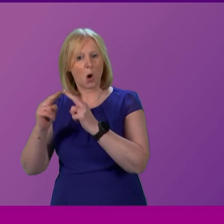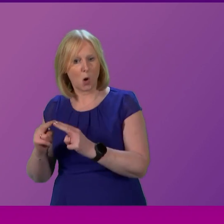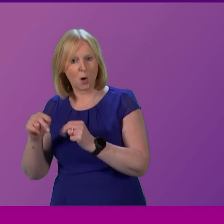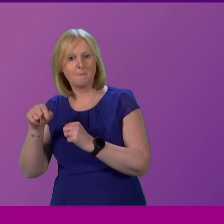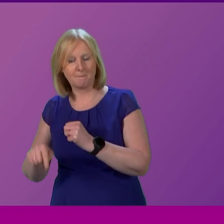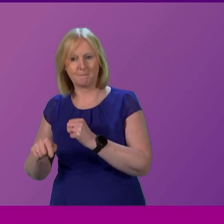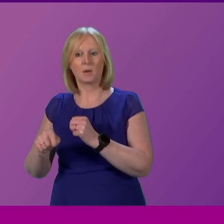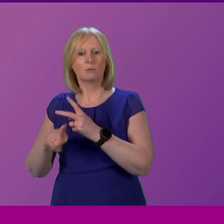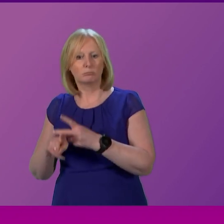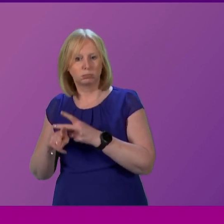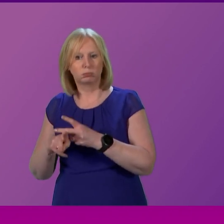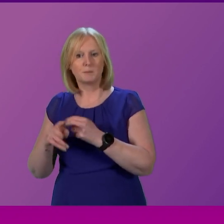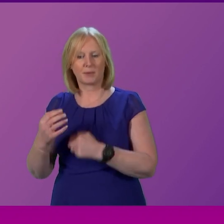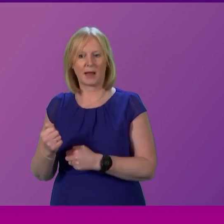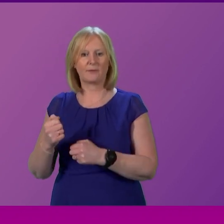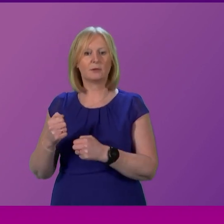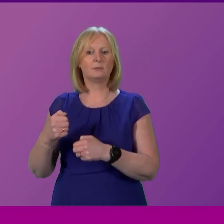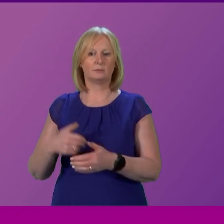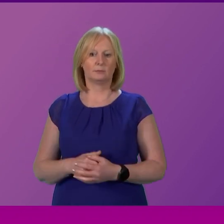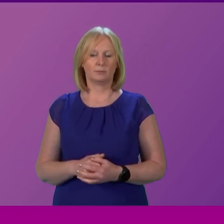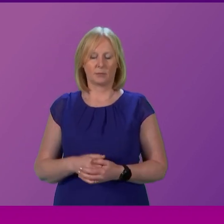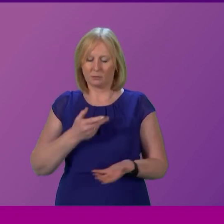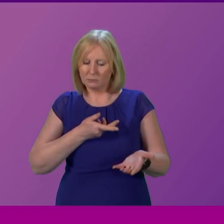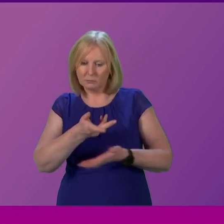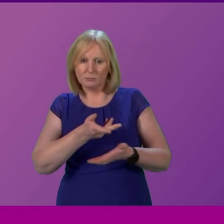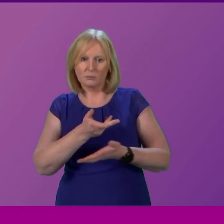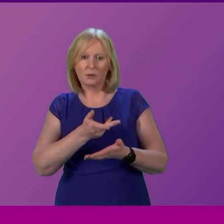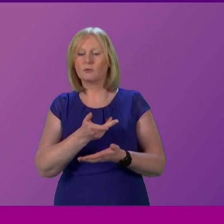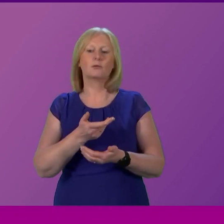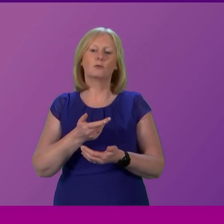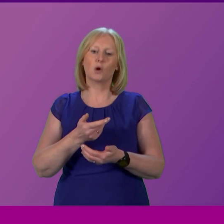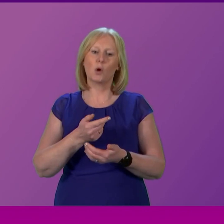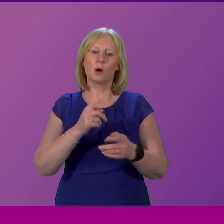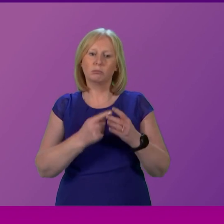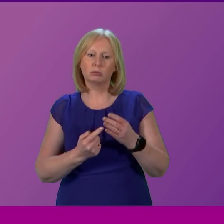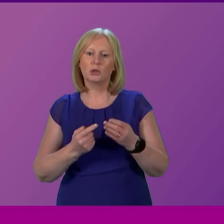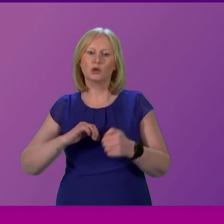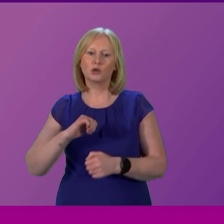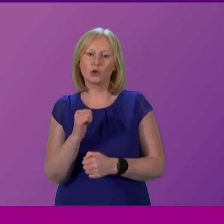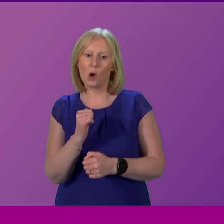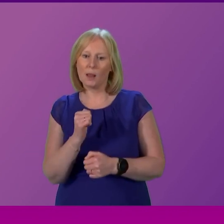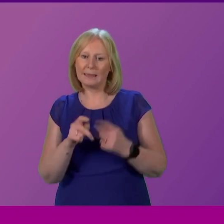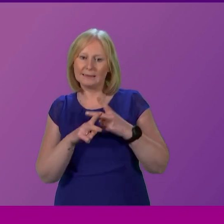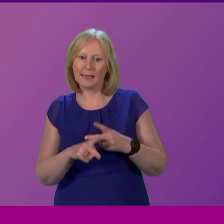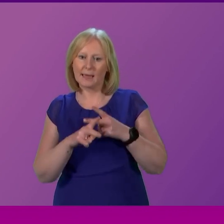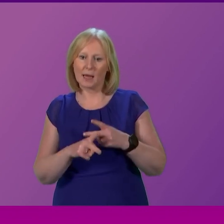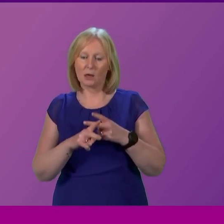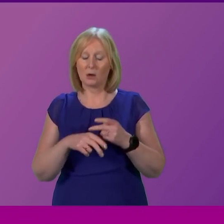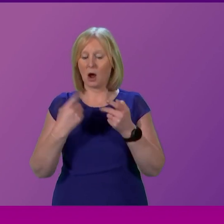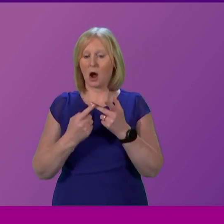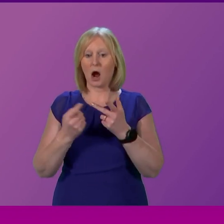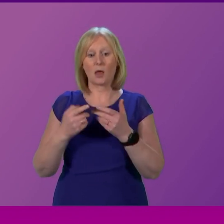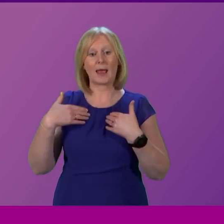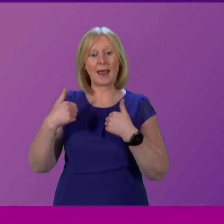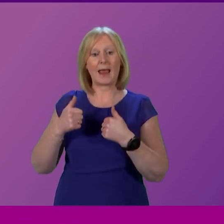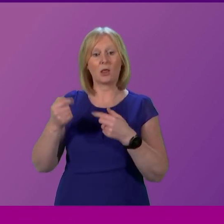with the care sector here in Scotland but also have some regular conversations with other health ministers